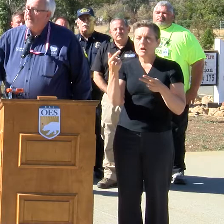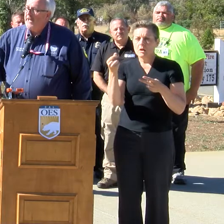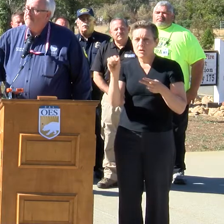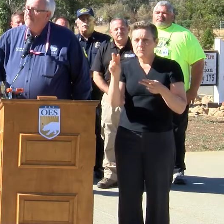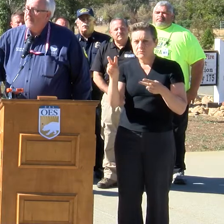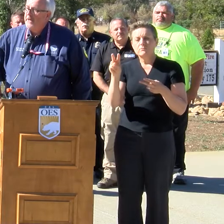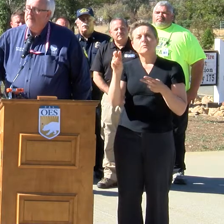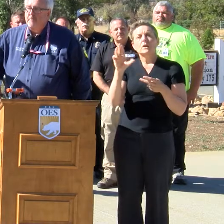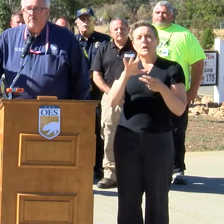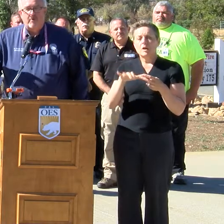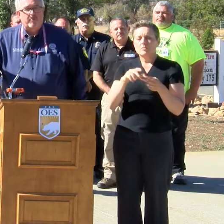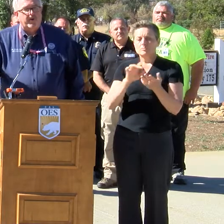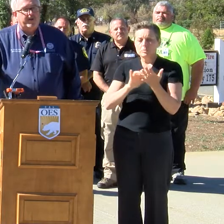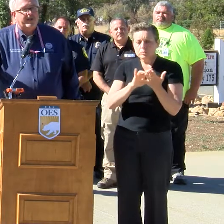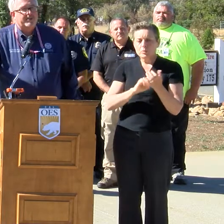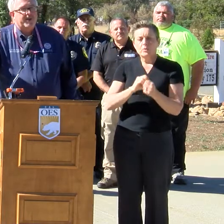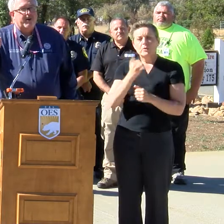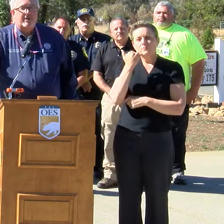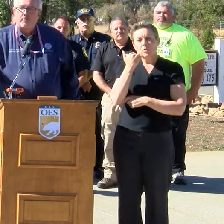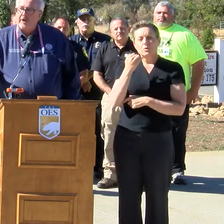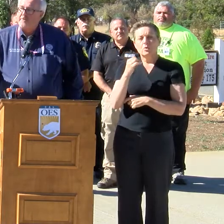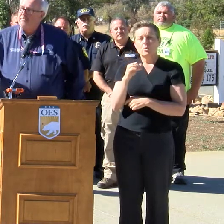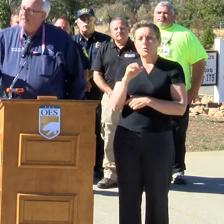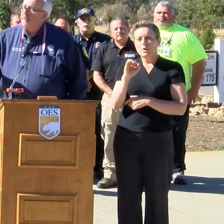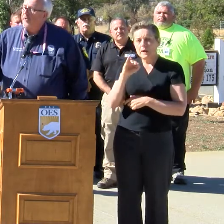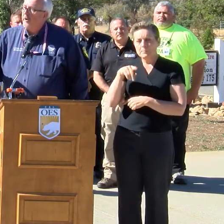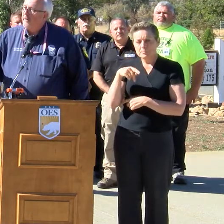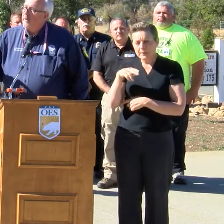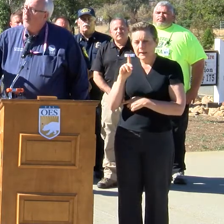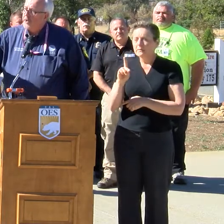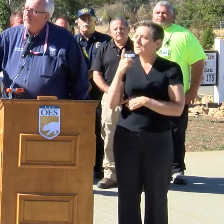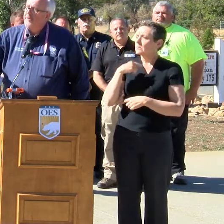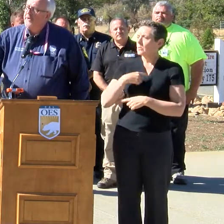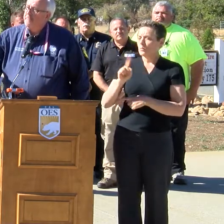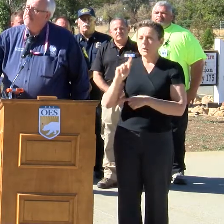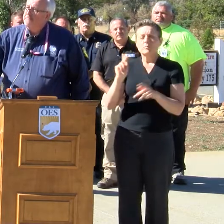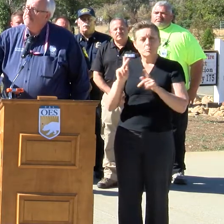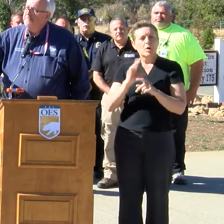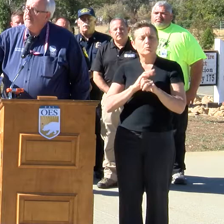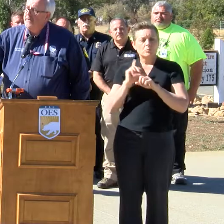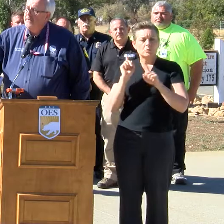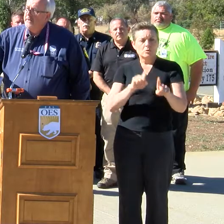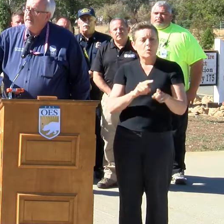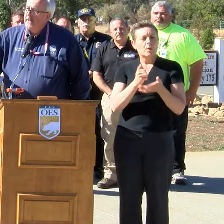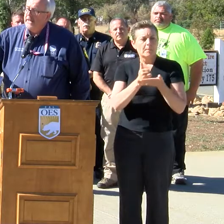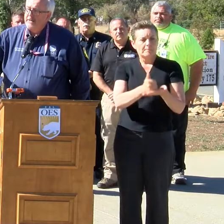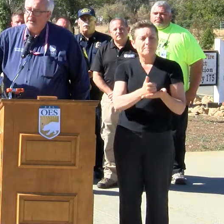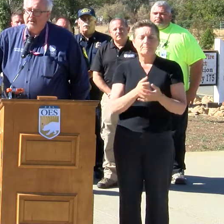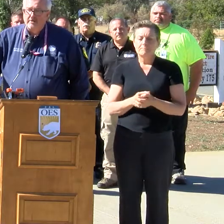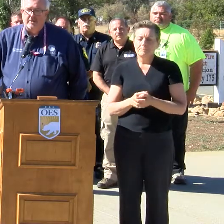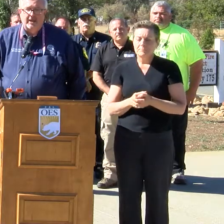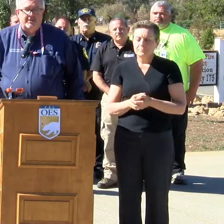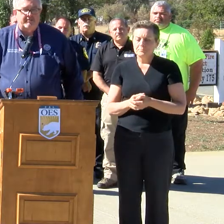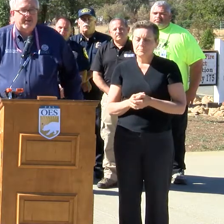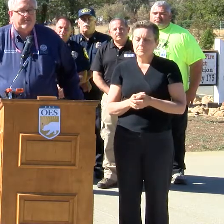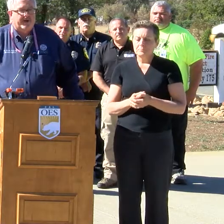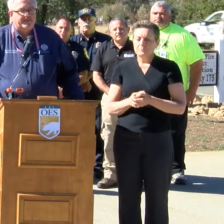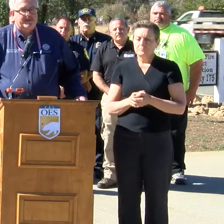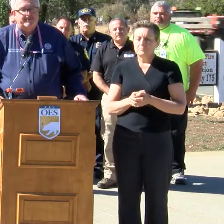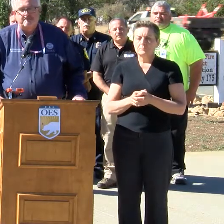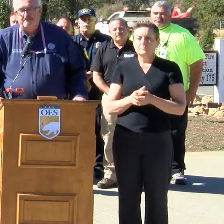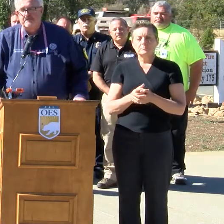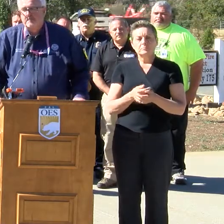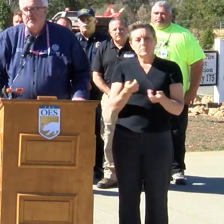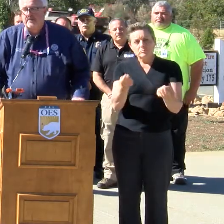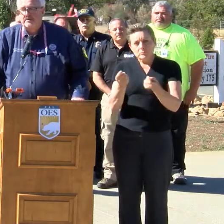or their iPad. But more importantly, tell me where the people are and we'll go to them and get them in the